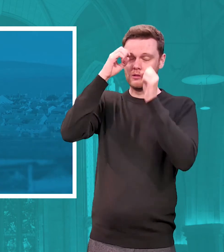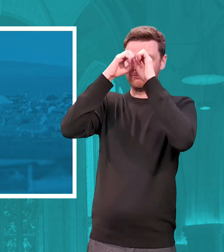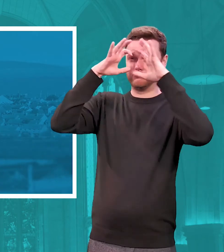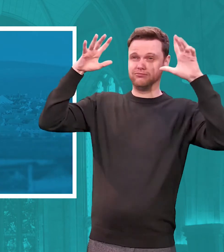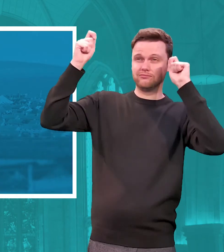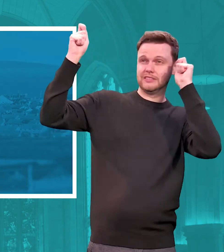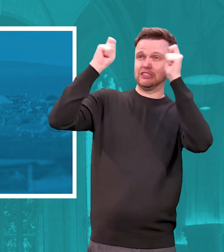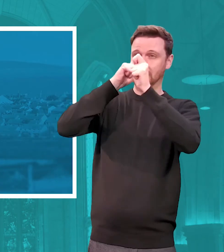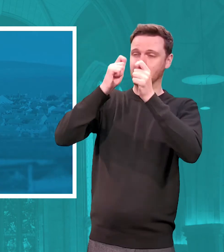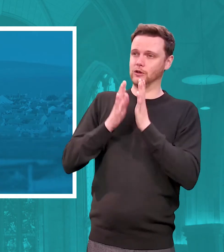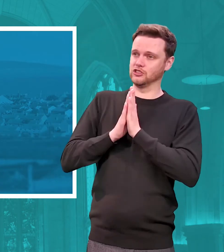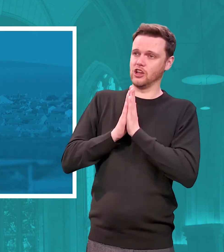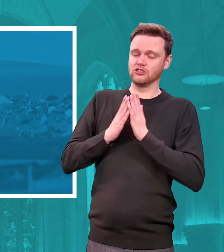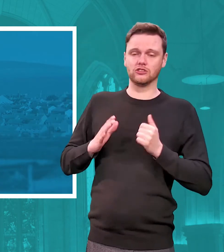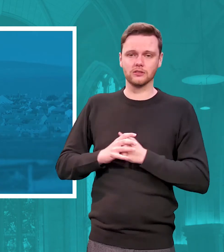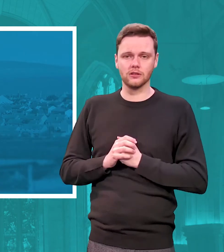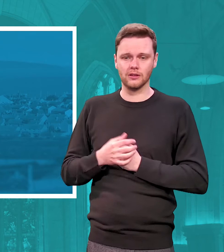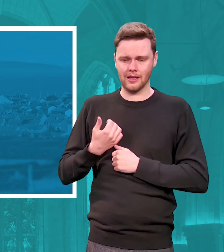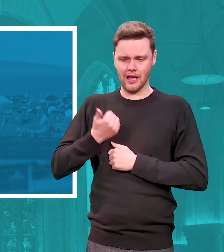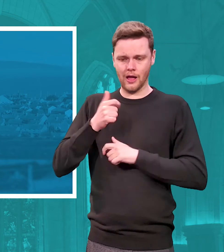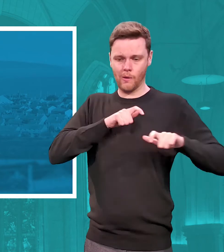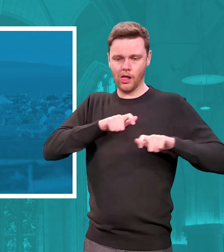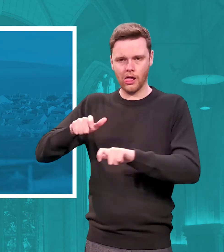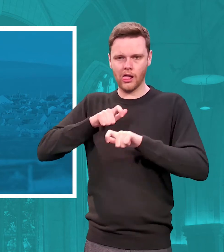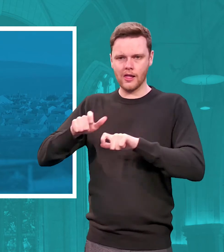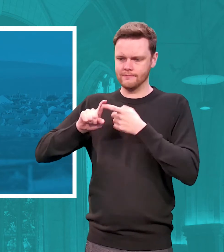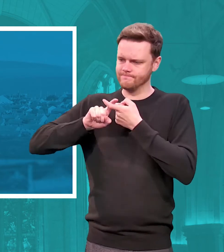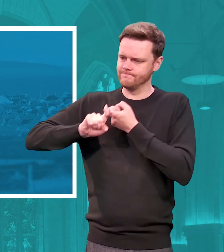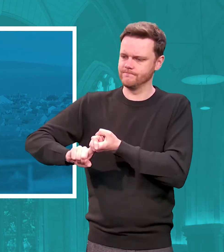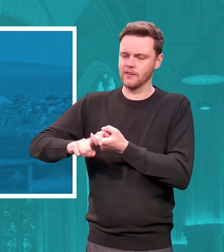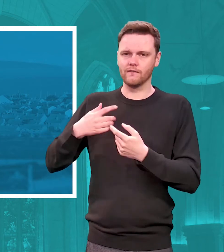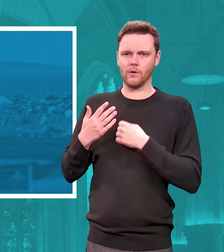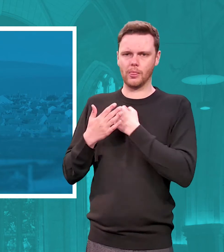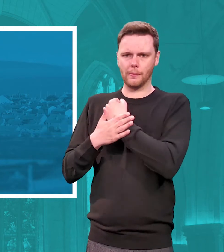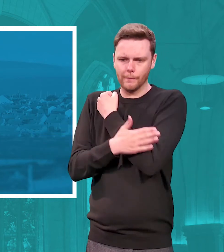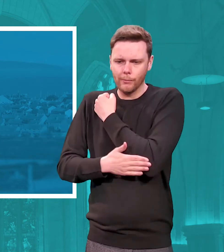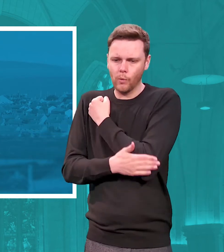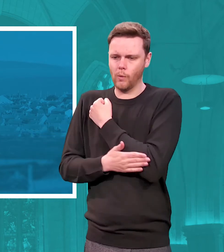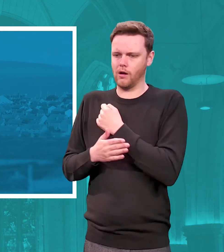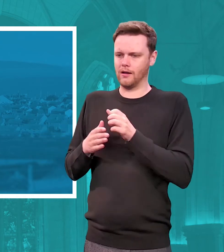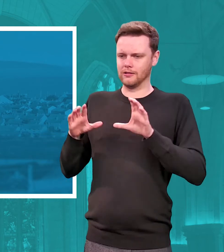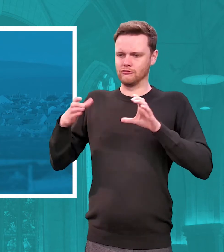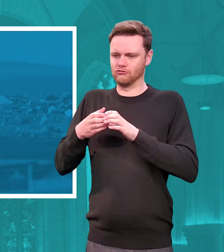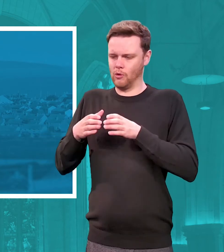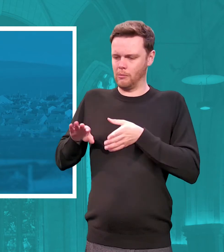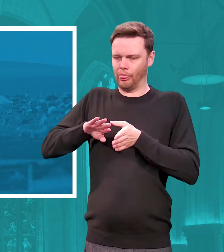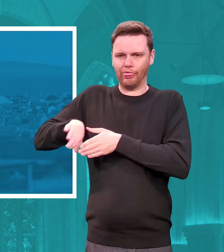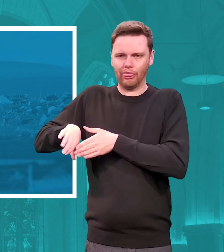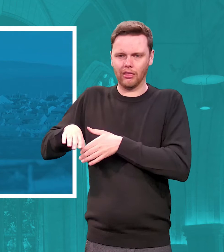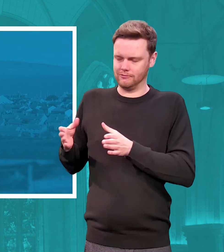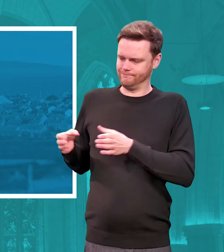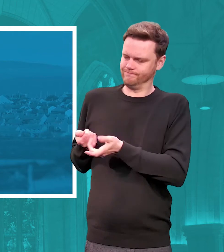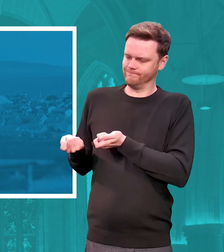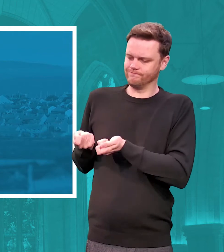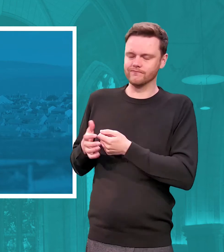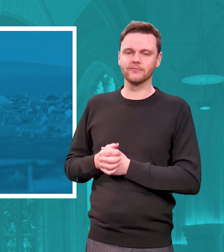how we continue to show our commitment to the poorest and most marginalized that need